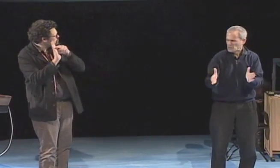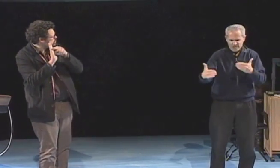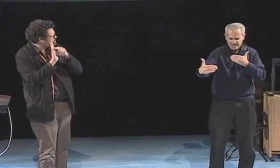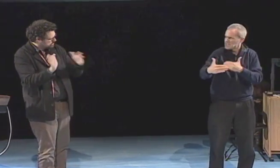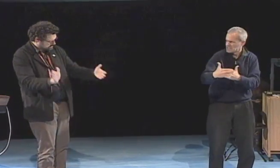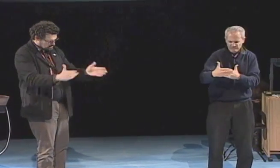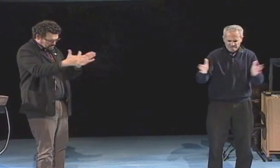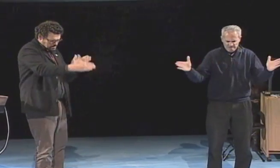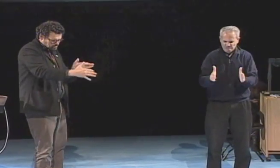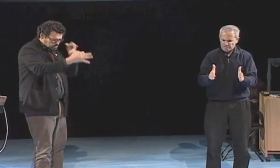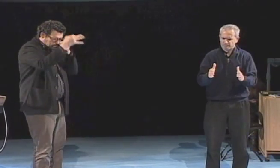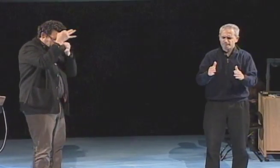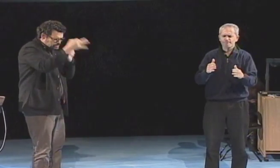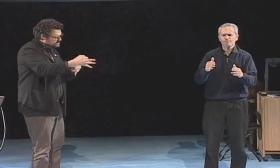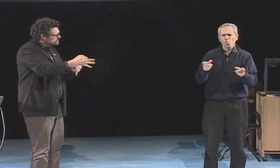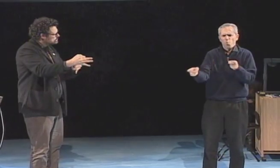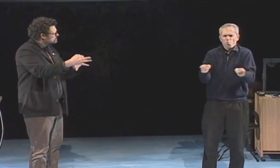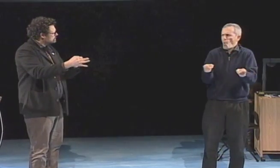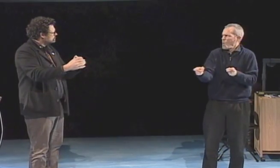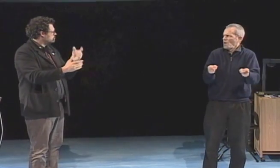I cleaned the area.